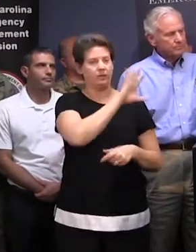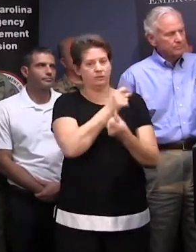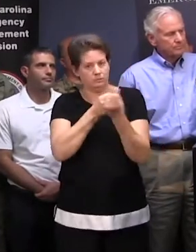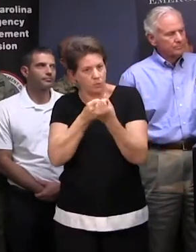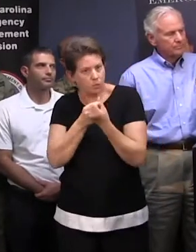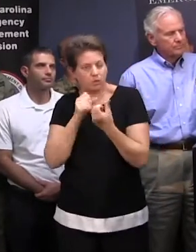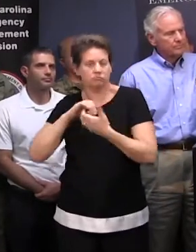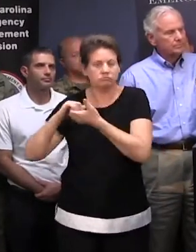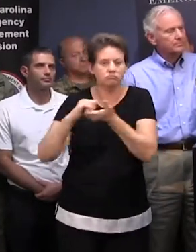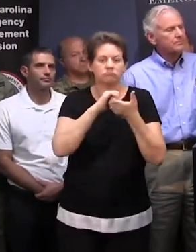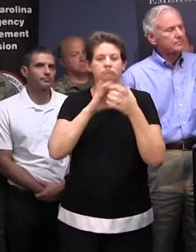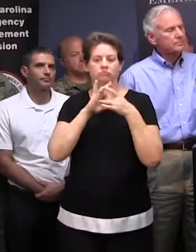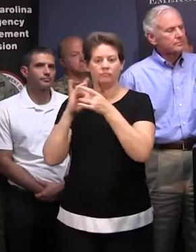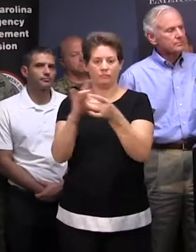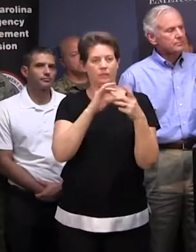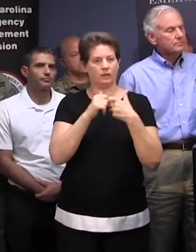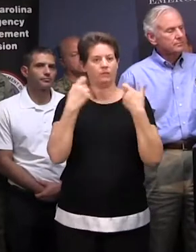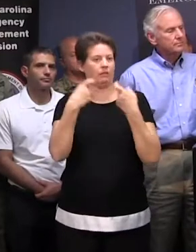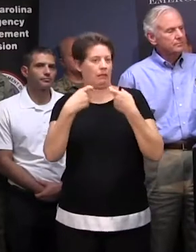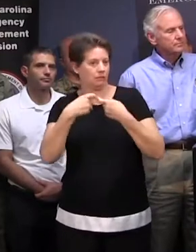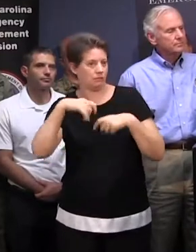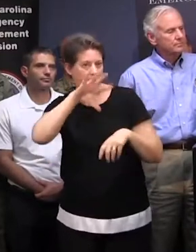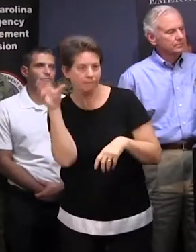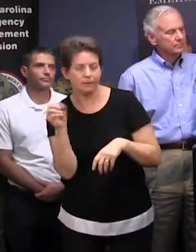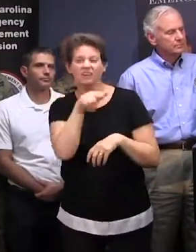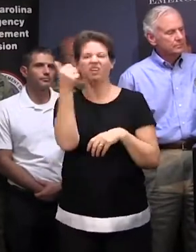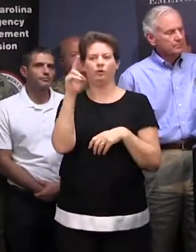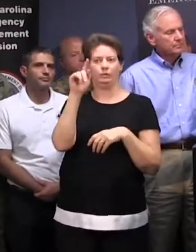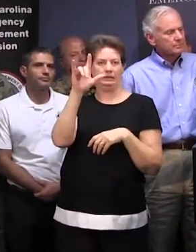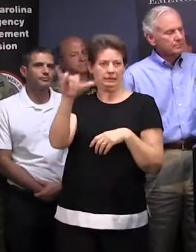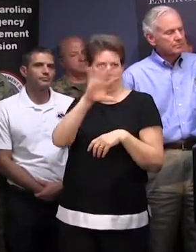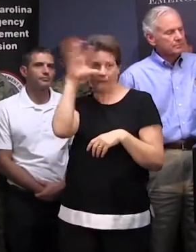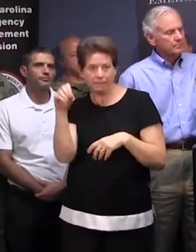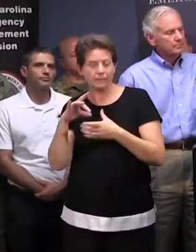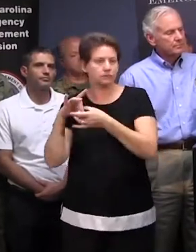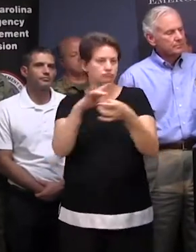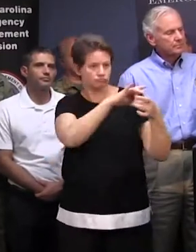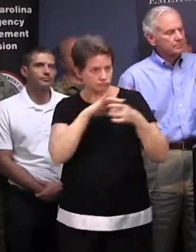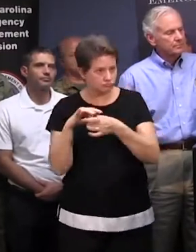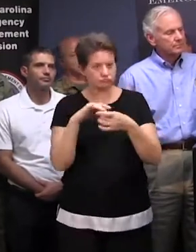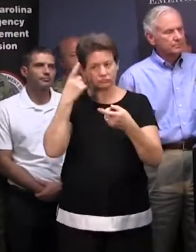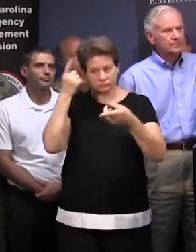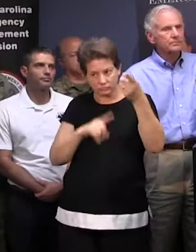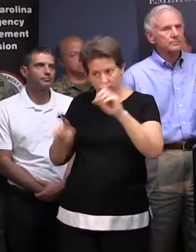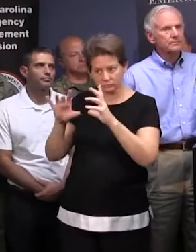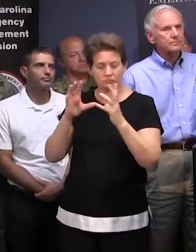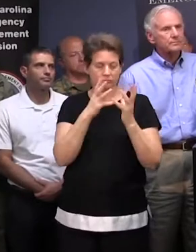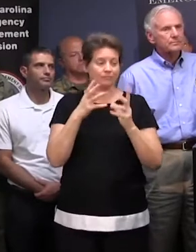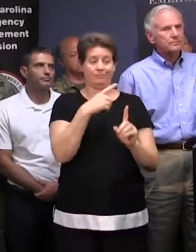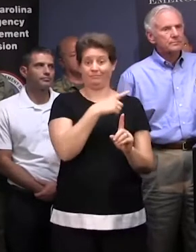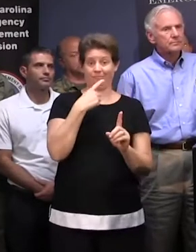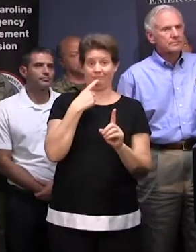coordinating with the electric cooperatives and other utilities so that, as Secretary Hall explained,